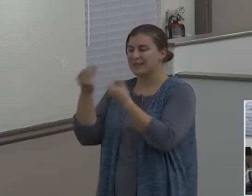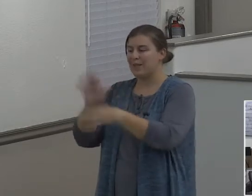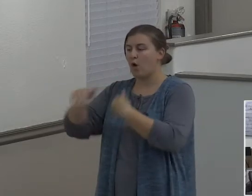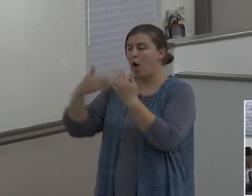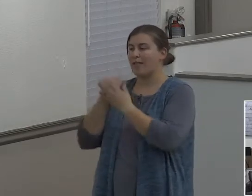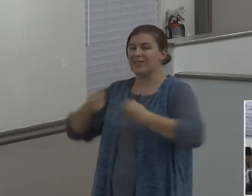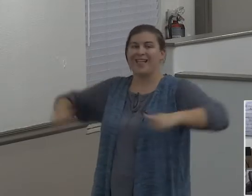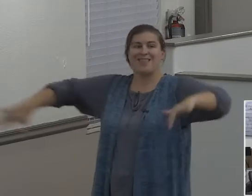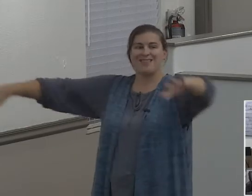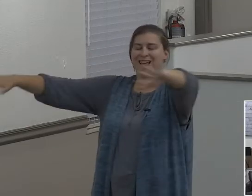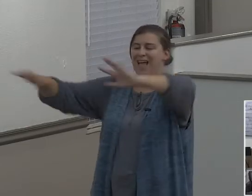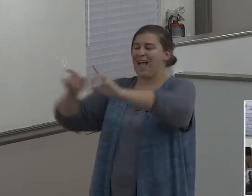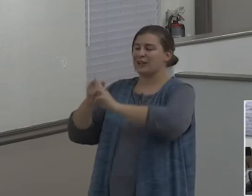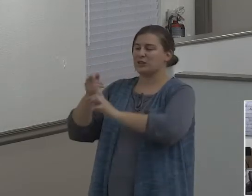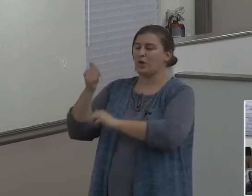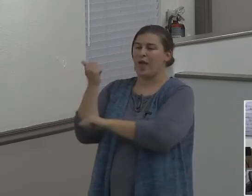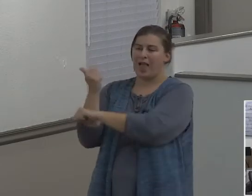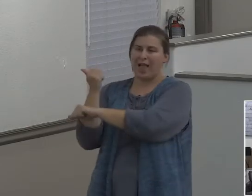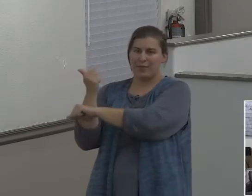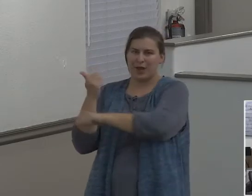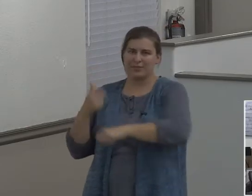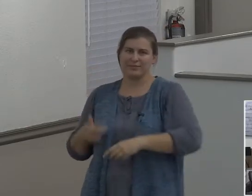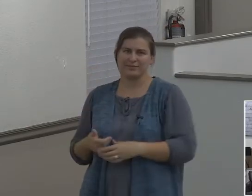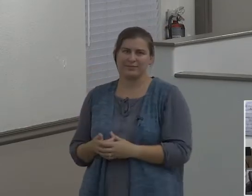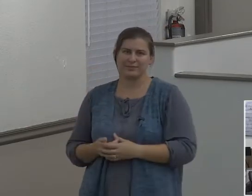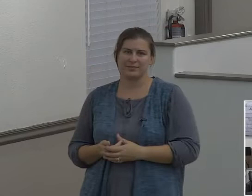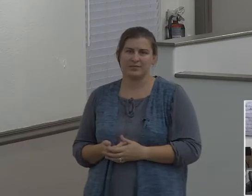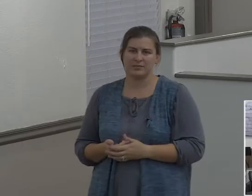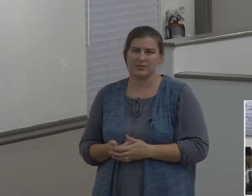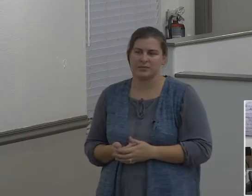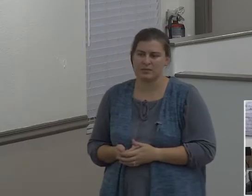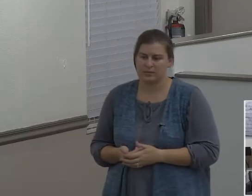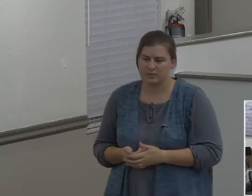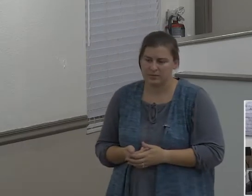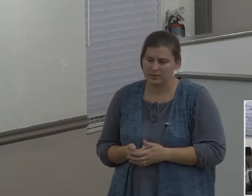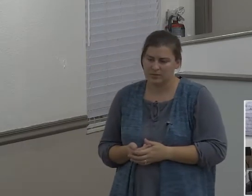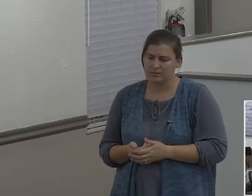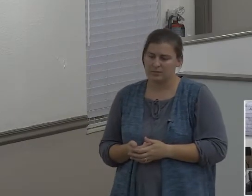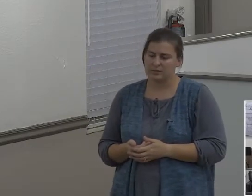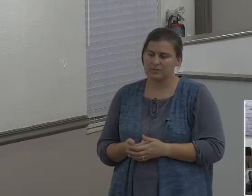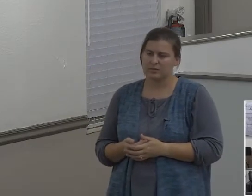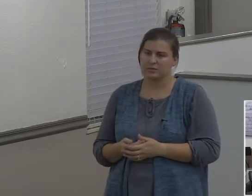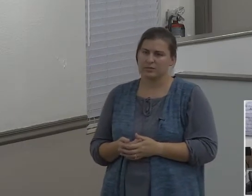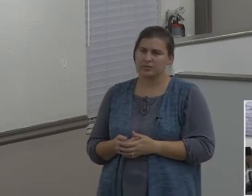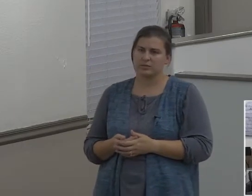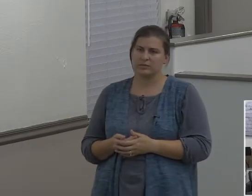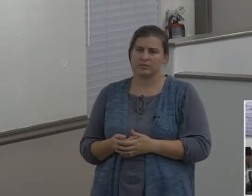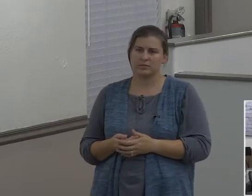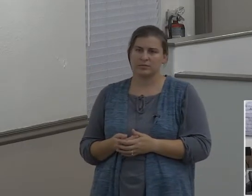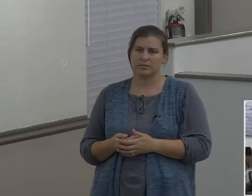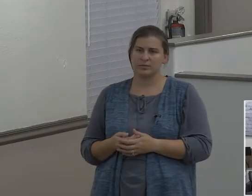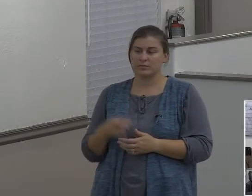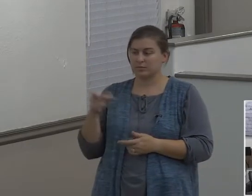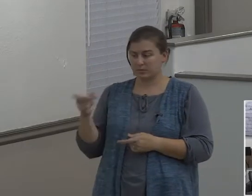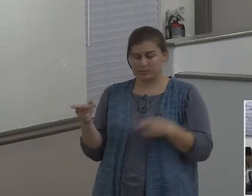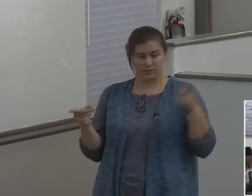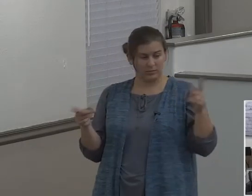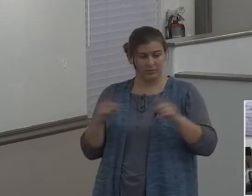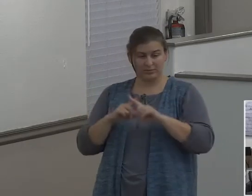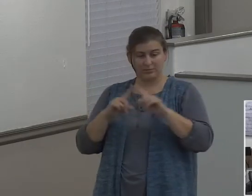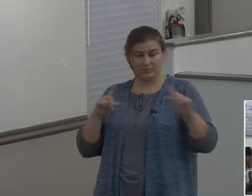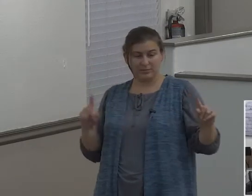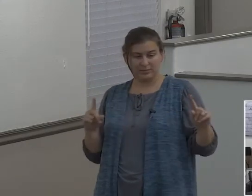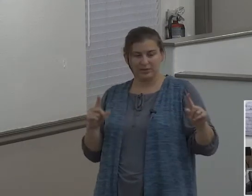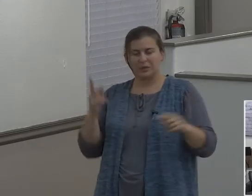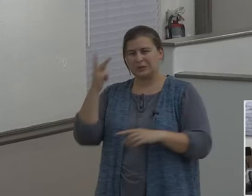You know, the difference between Abram and Lot is seen in the priority they each gave to their